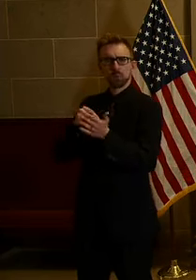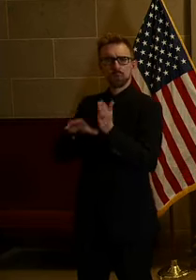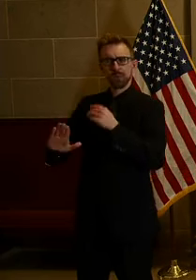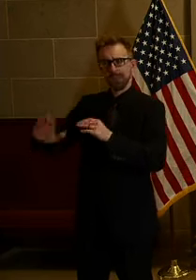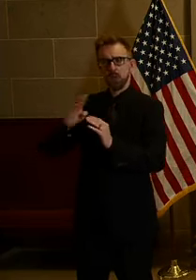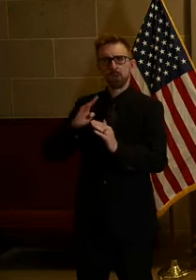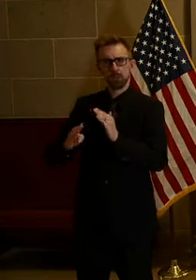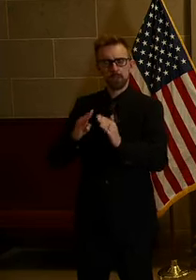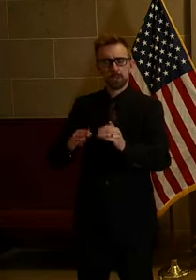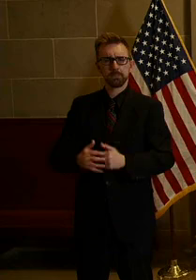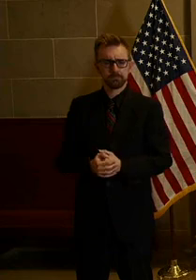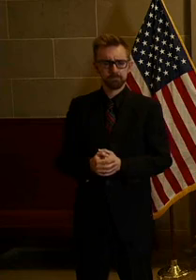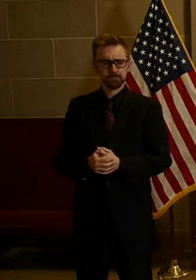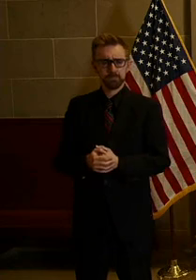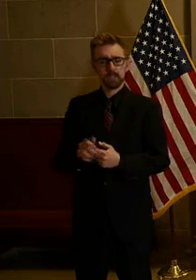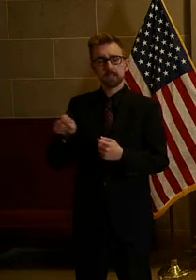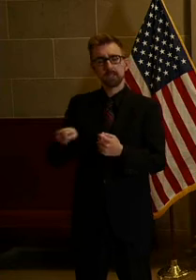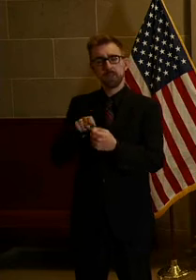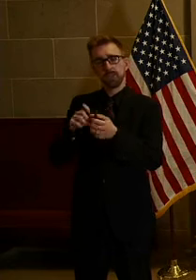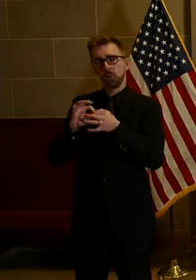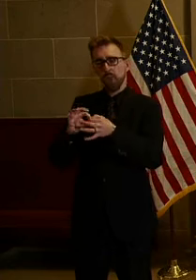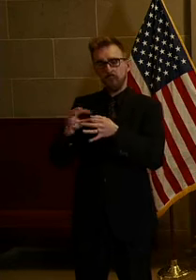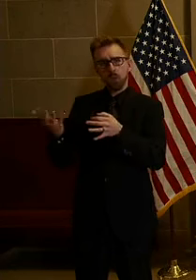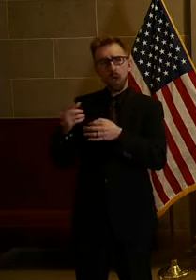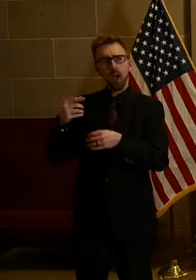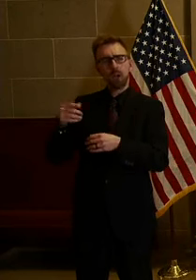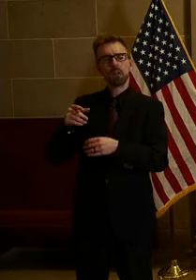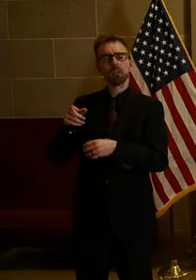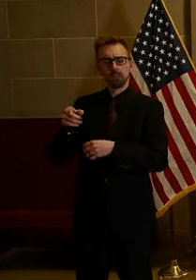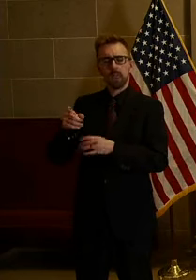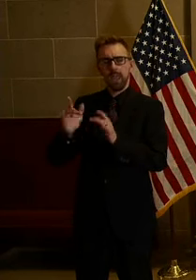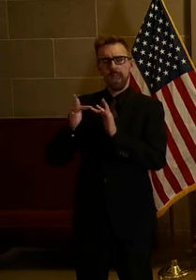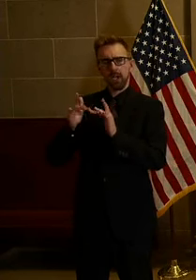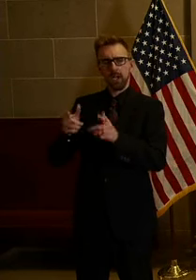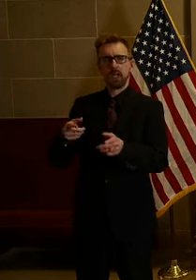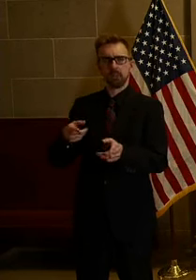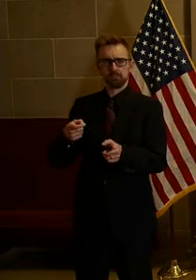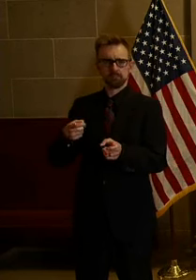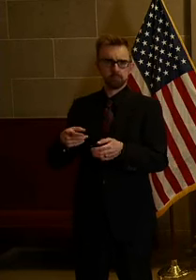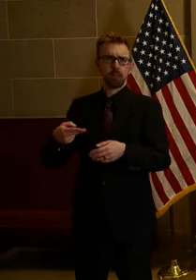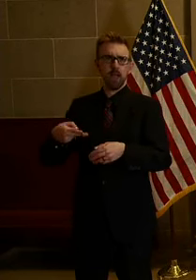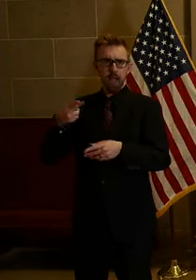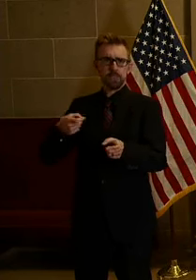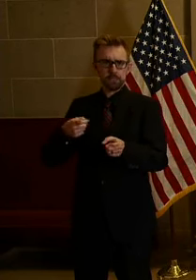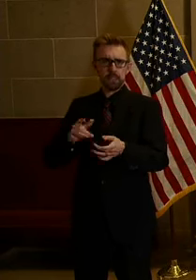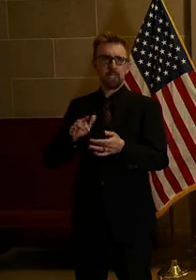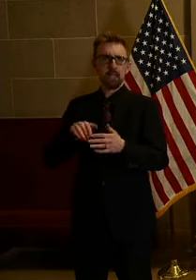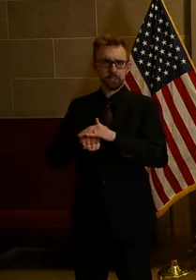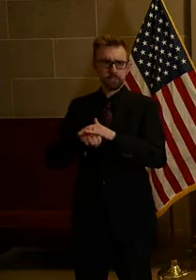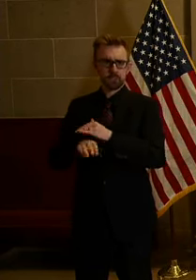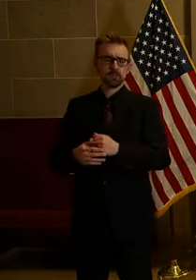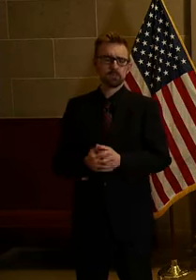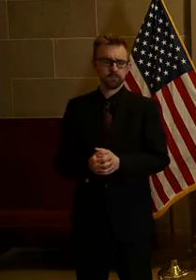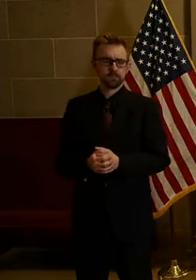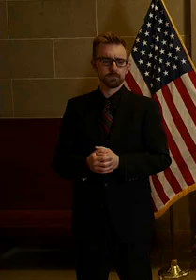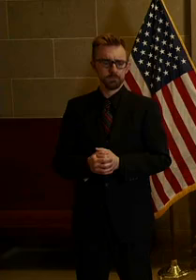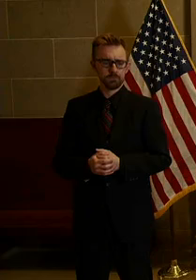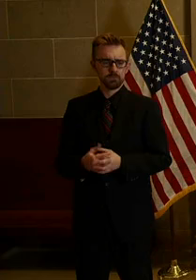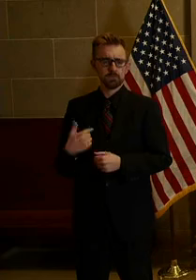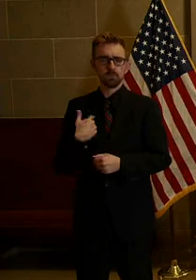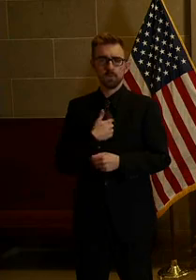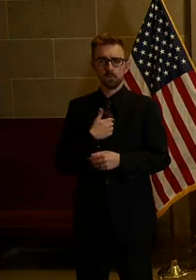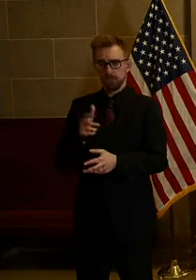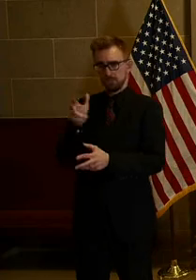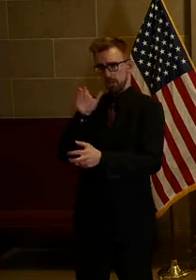specifically in regards to technology and high-speed Internet access. We will use this information to better inform decisions